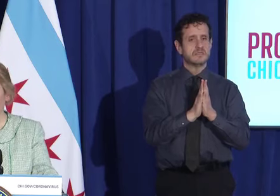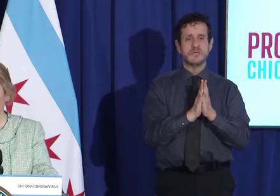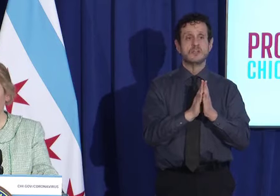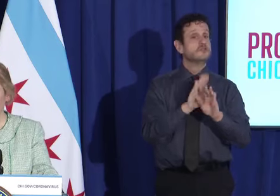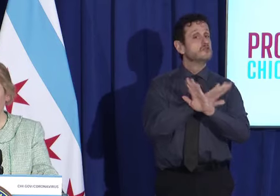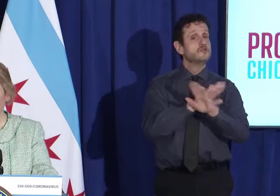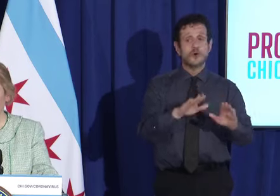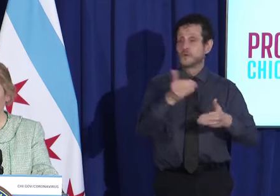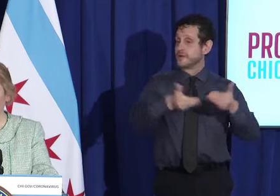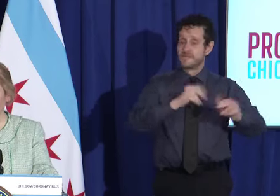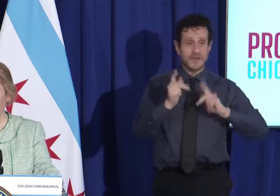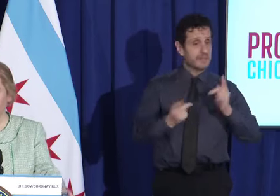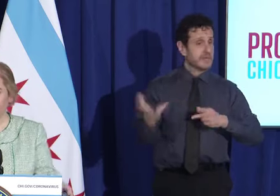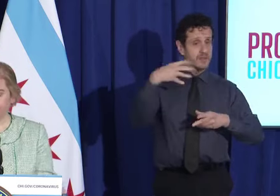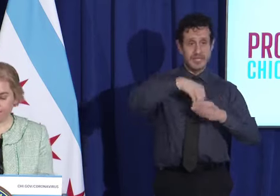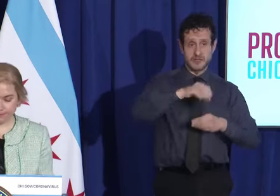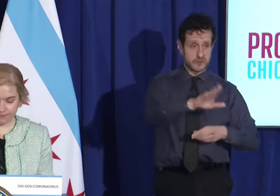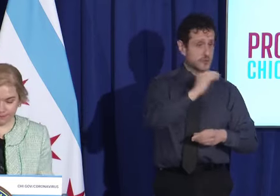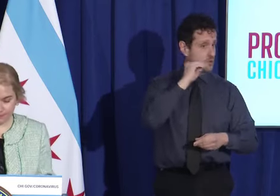over into their home.